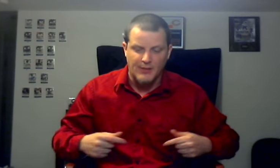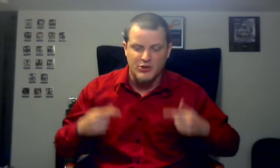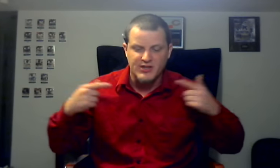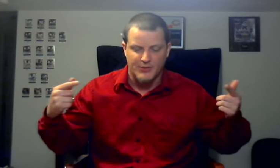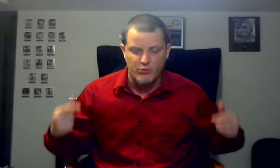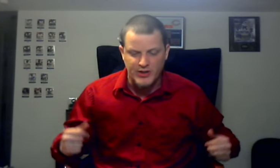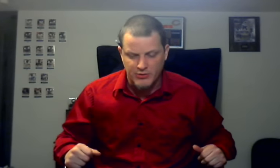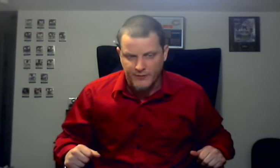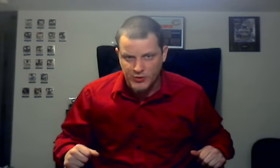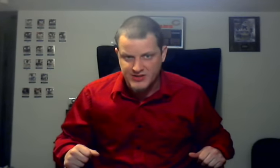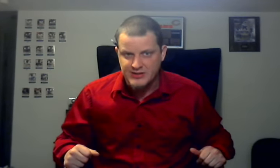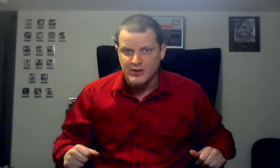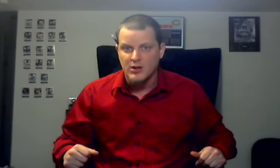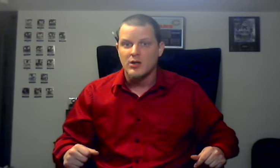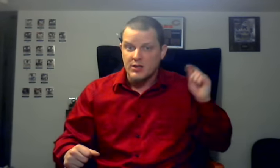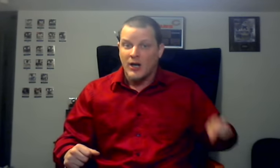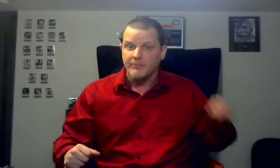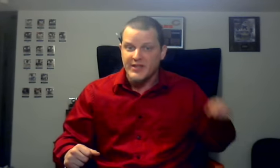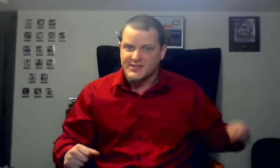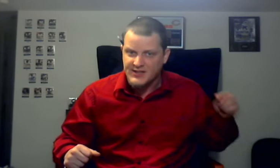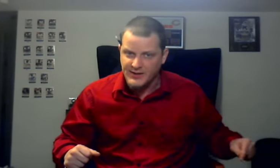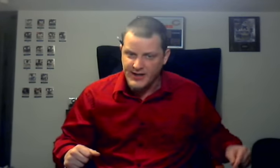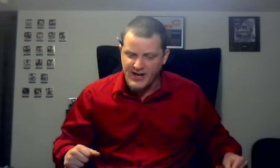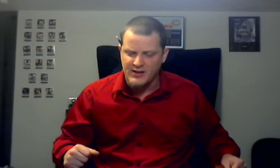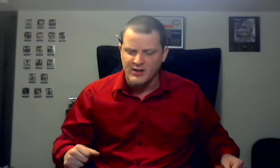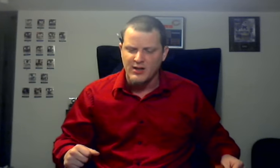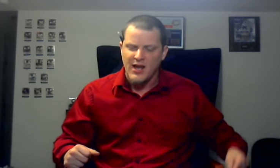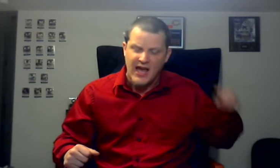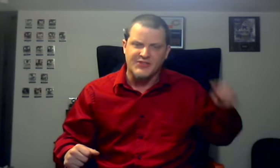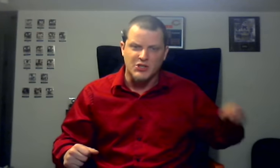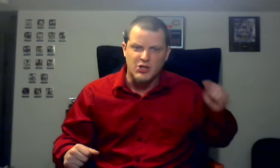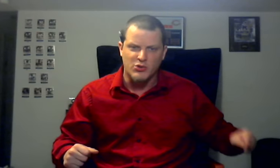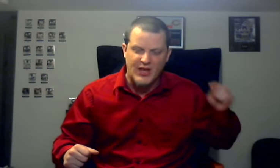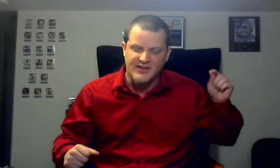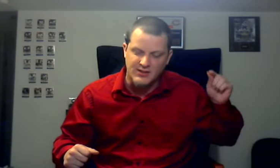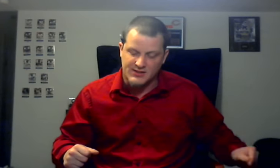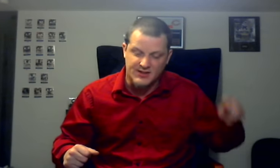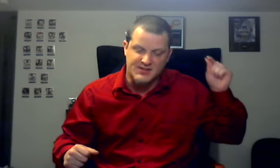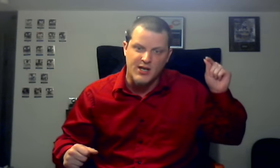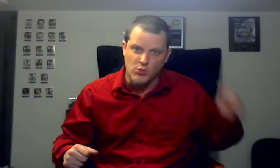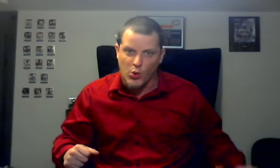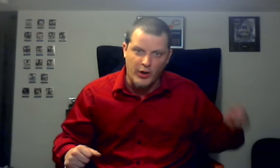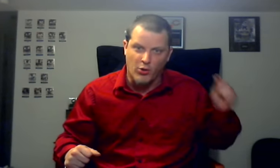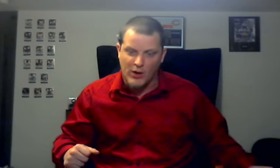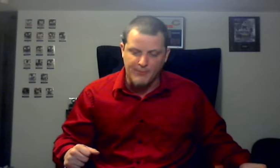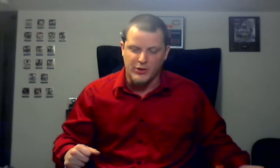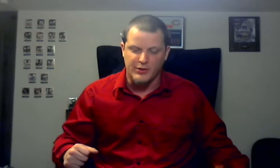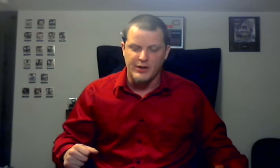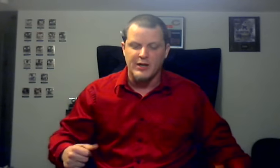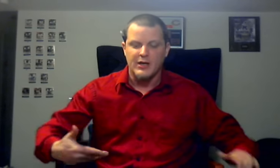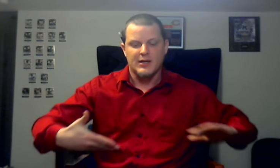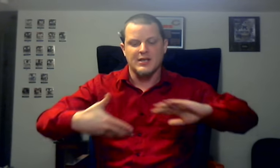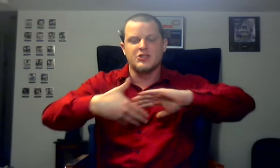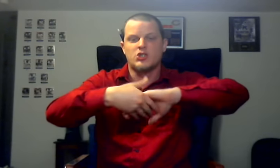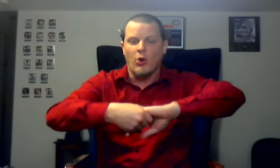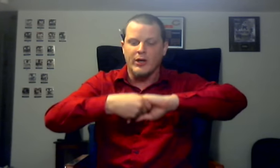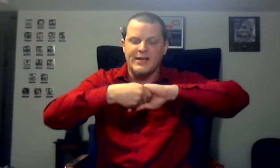WWE Universe, come this Sunday at the 2016 Royal Rumble, can join